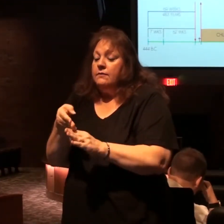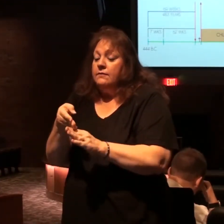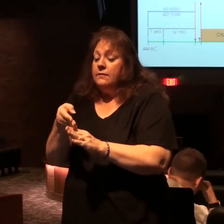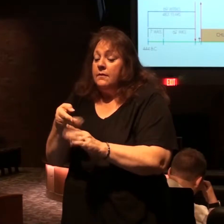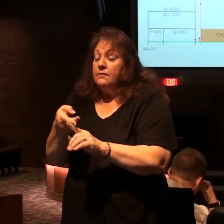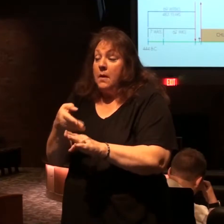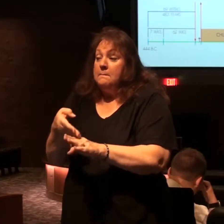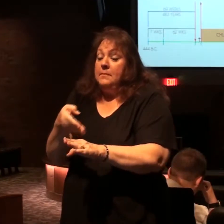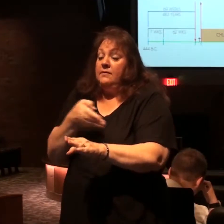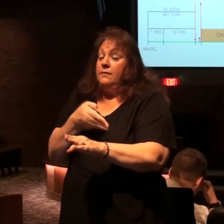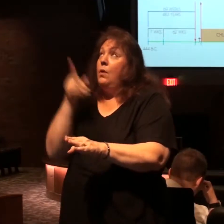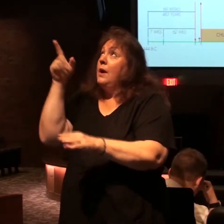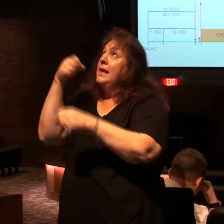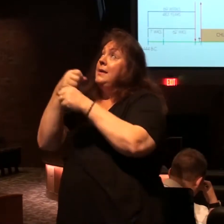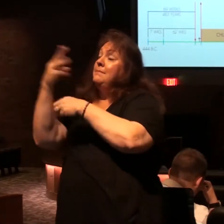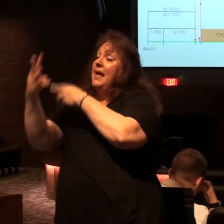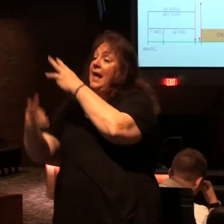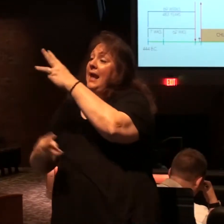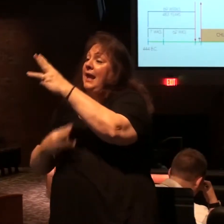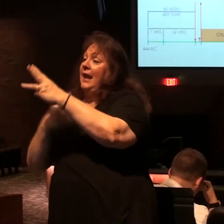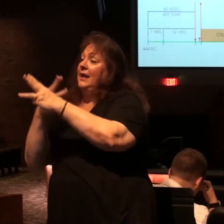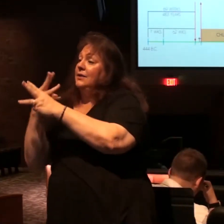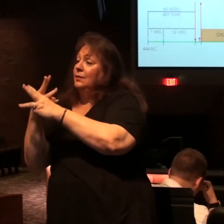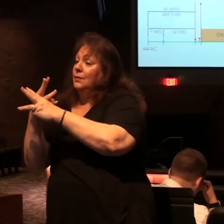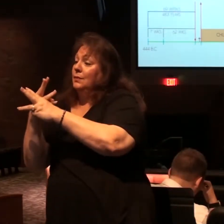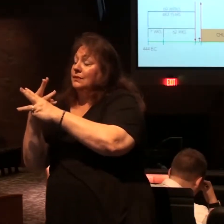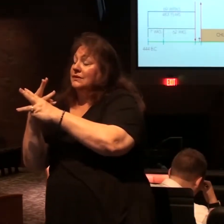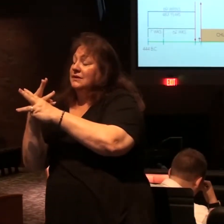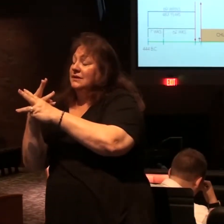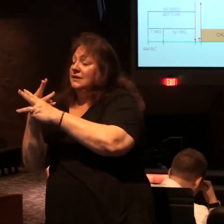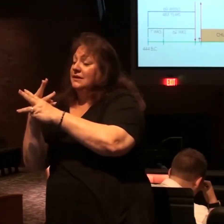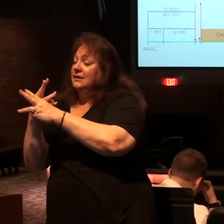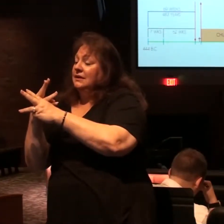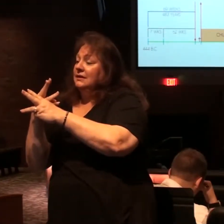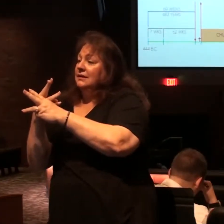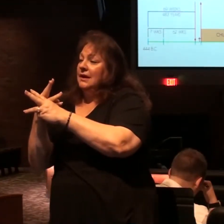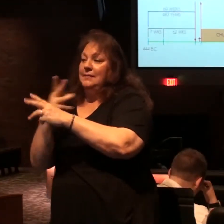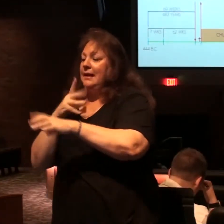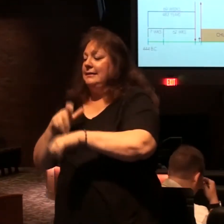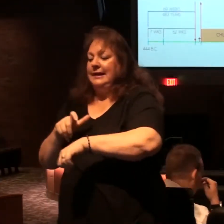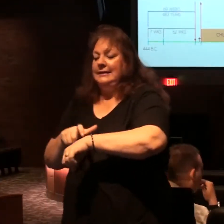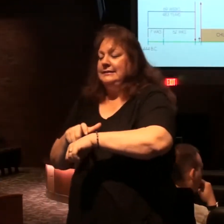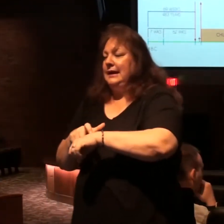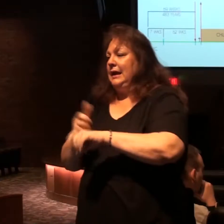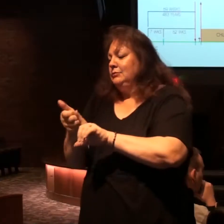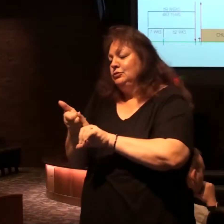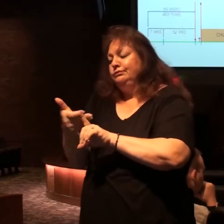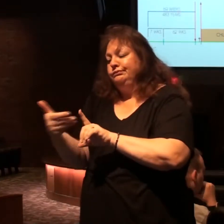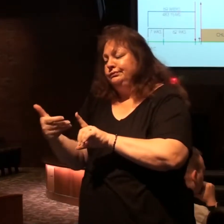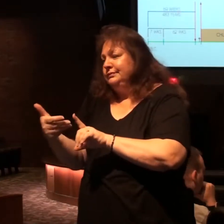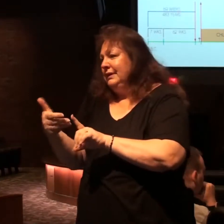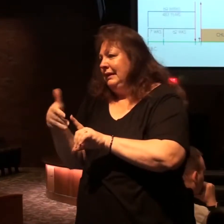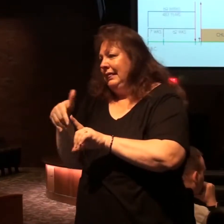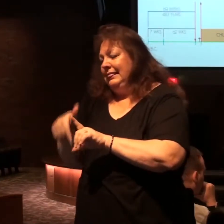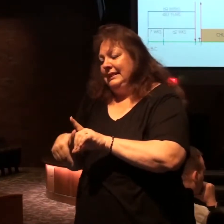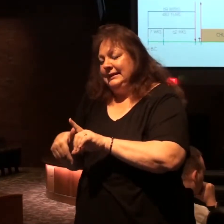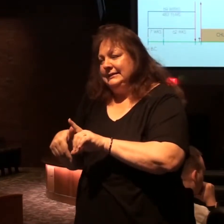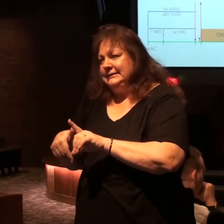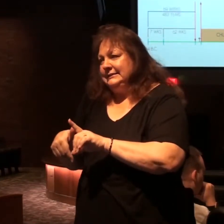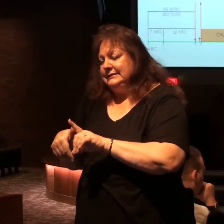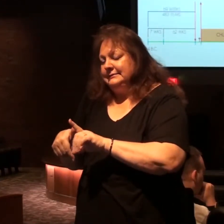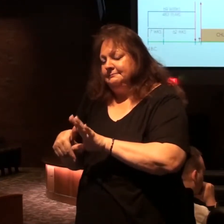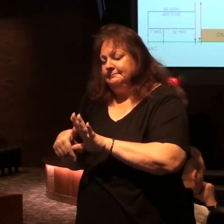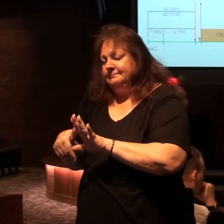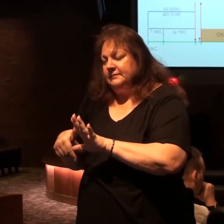of the world and the book of life of the land who has been slain and we're not going to take time to go into detail on this teaching of